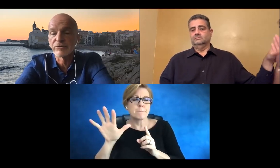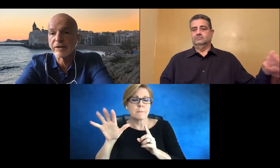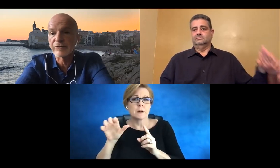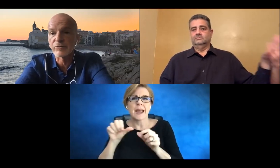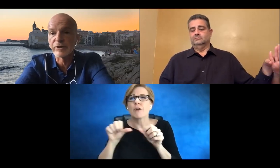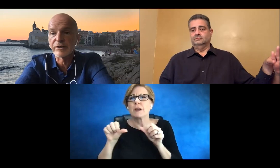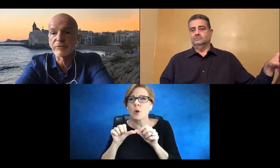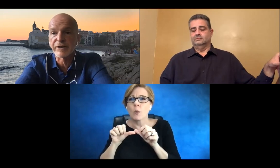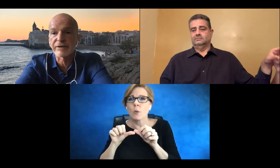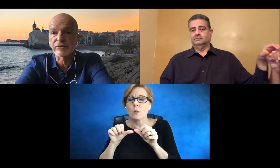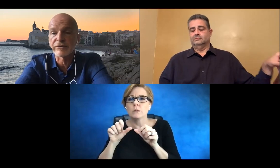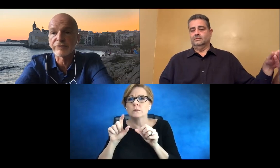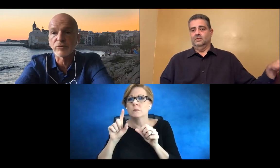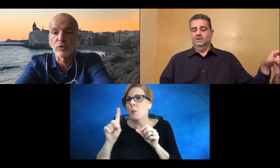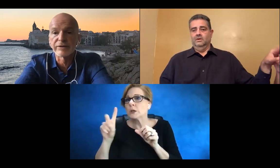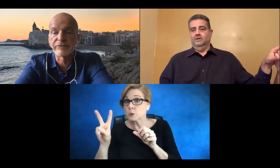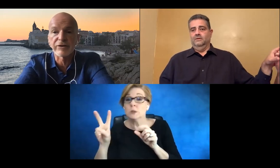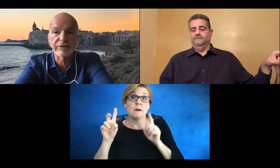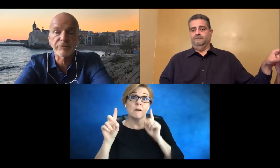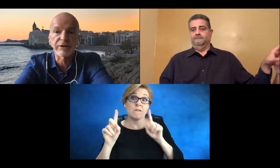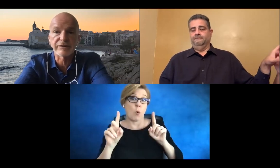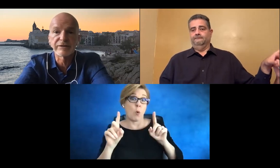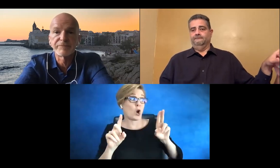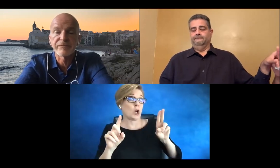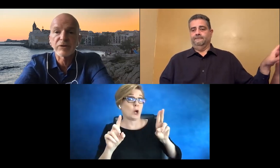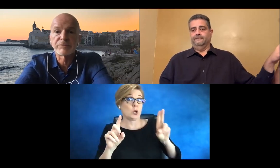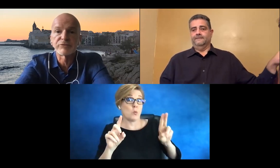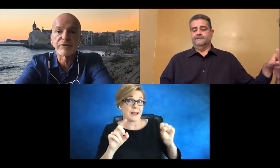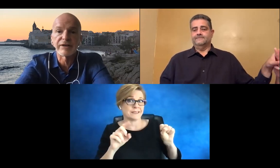the US, we provide technology for one VRS provider.